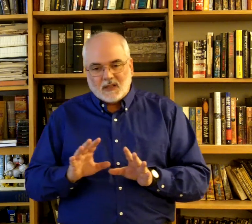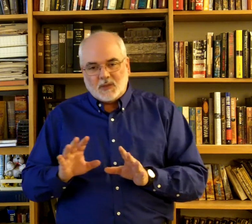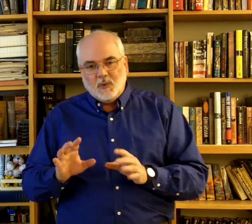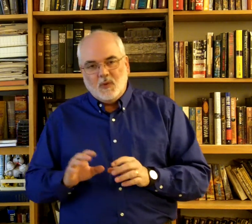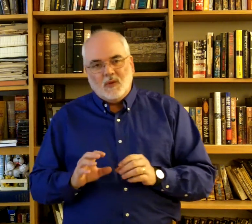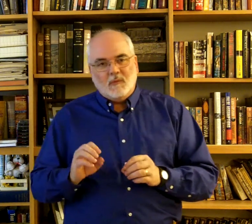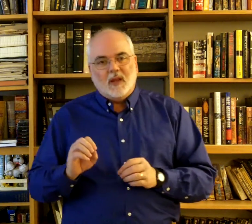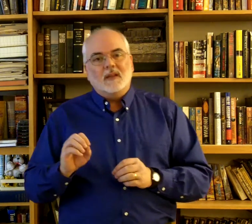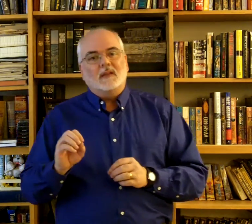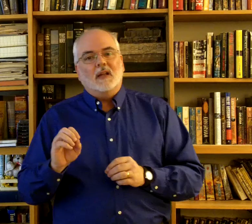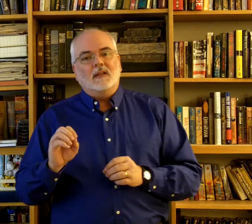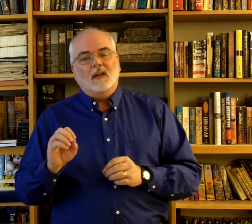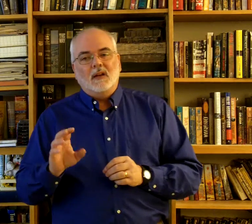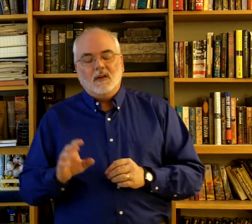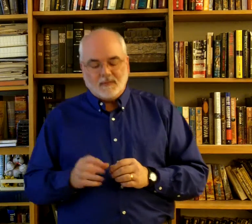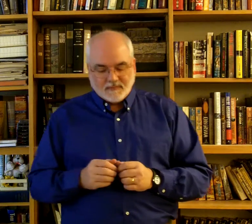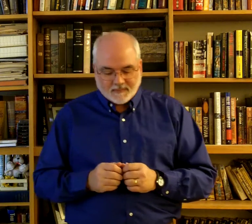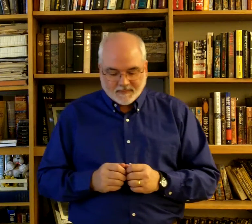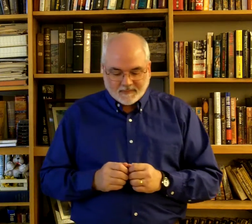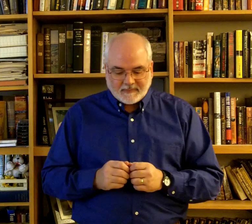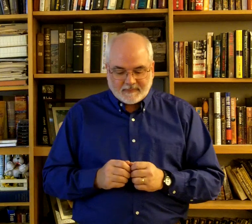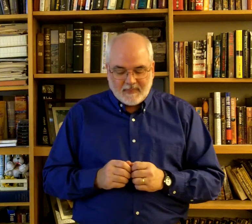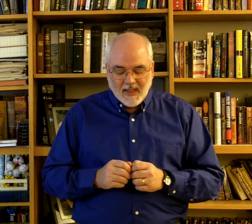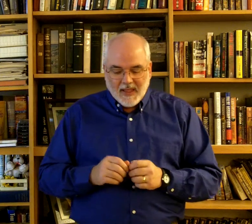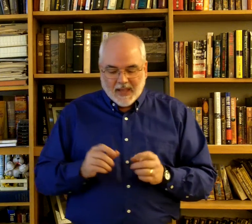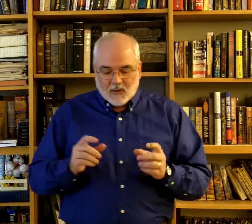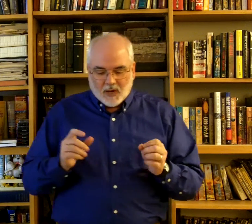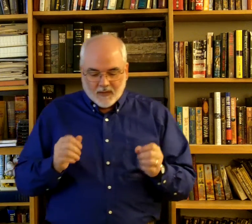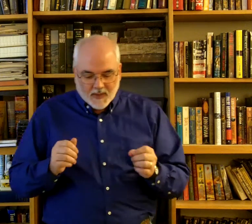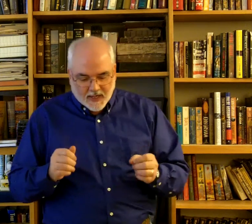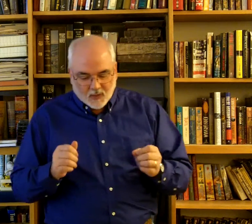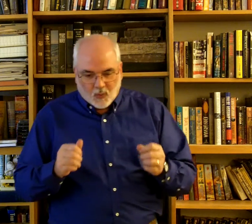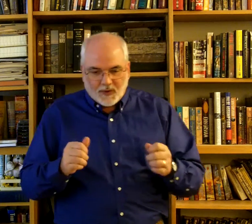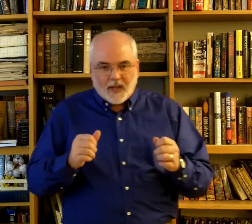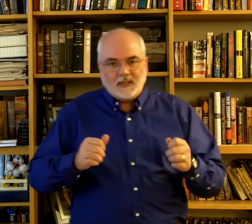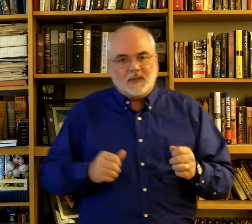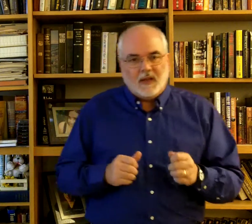smooth, making the signs clear. And, I want to emphasize one last thing.